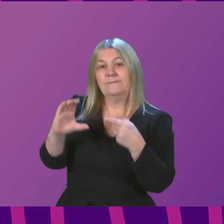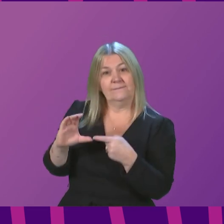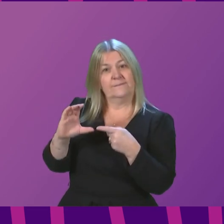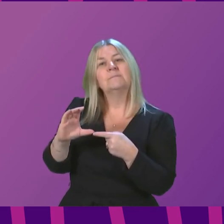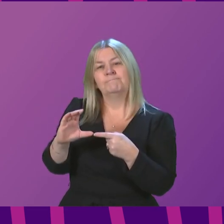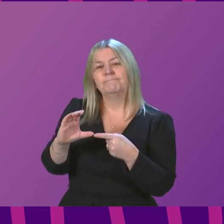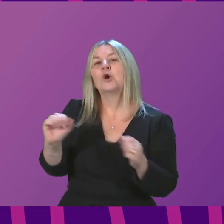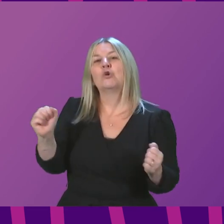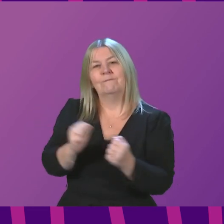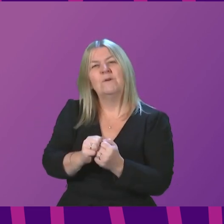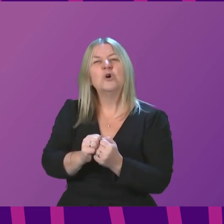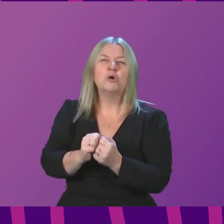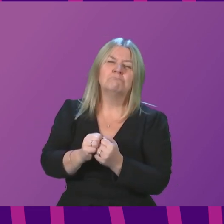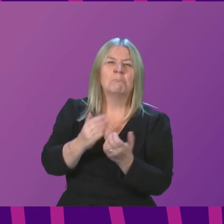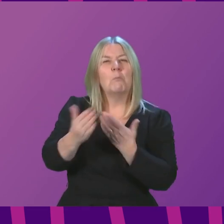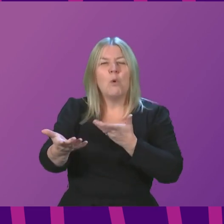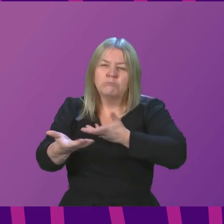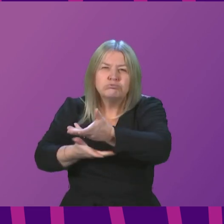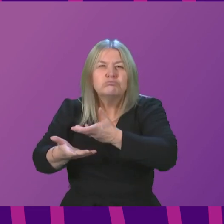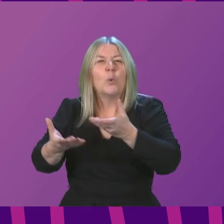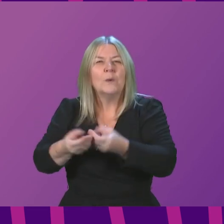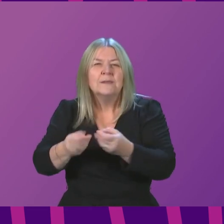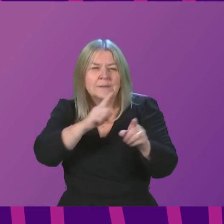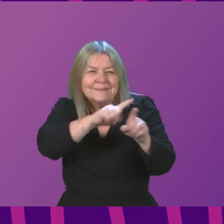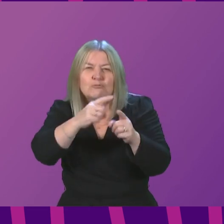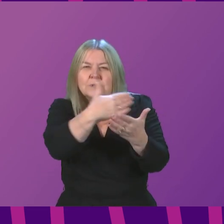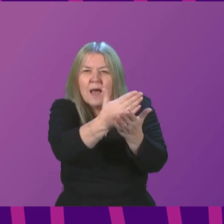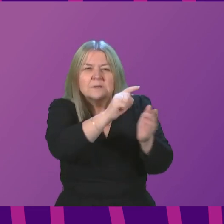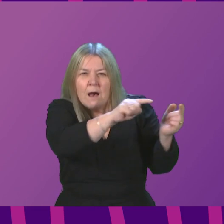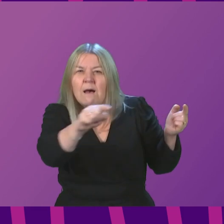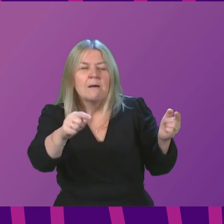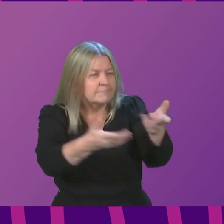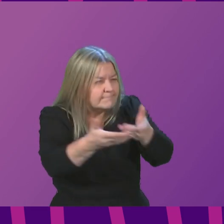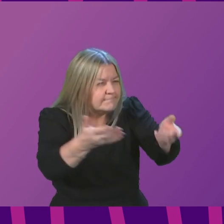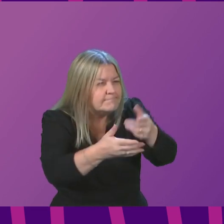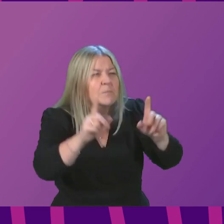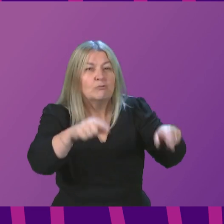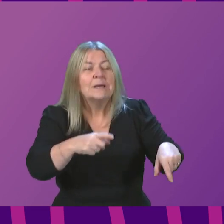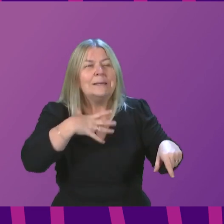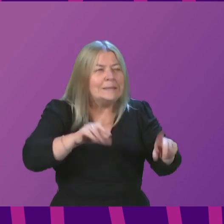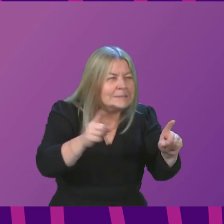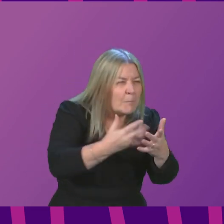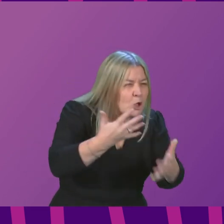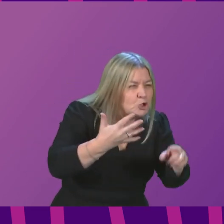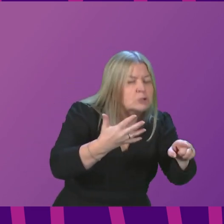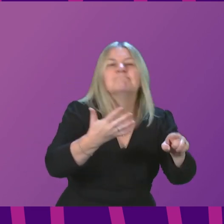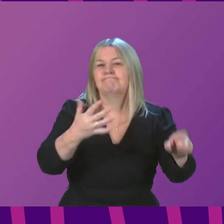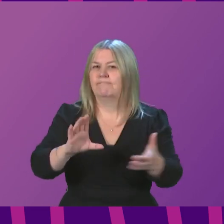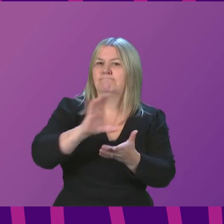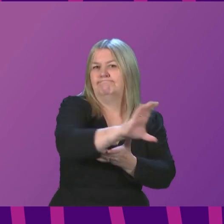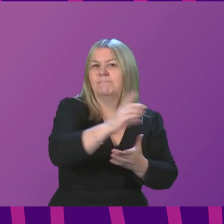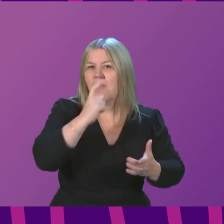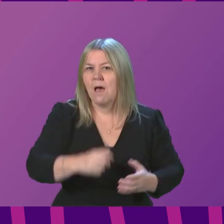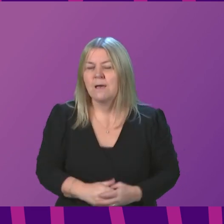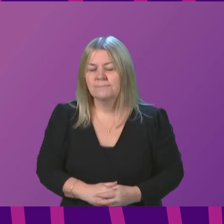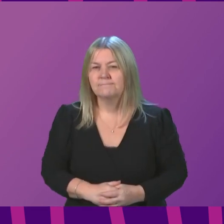following consultation with affected sectors on how it can be best targeted. Signing officer, I know how